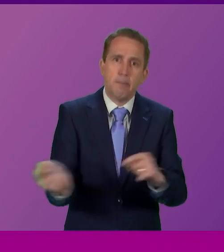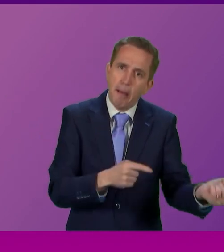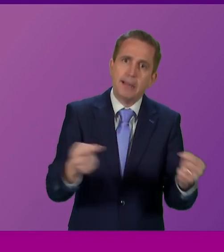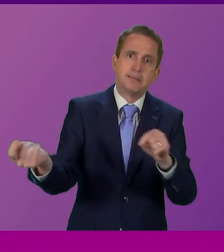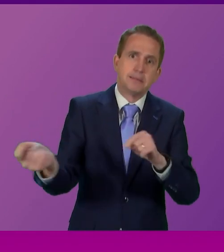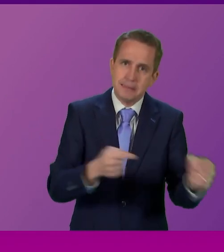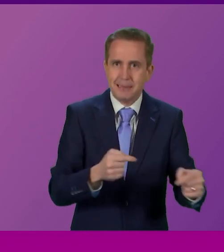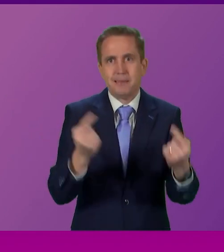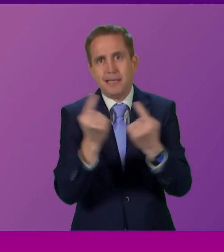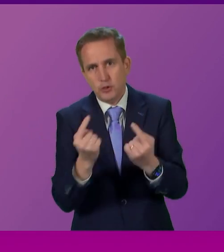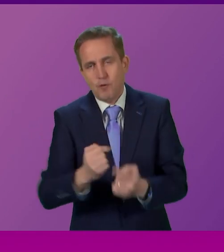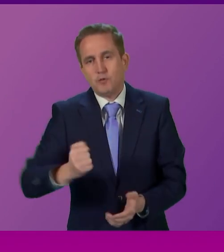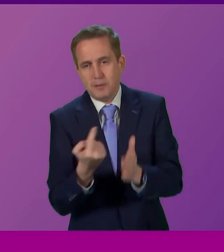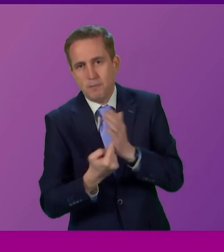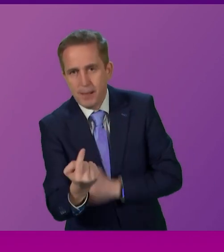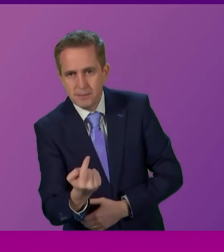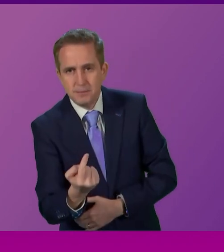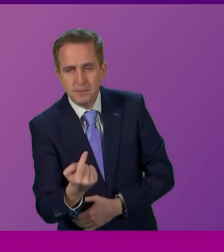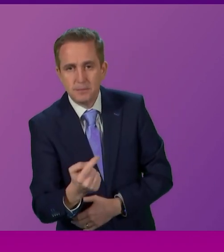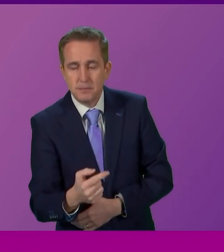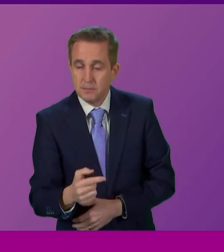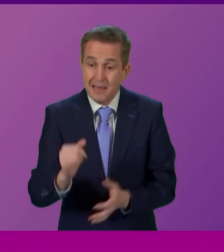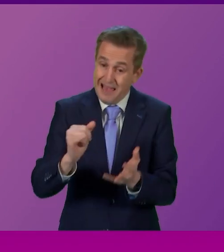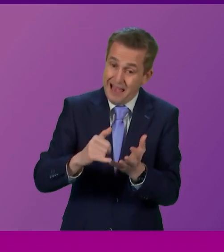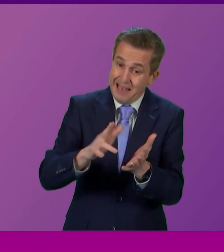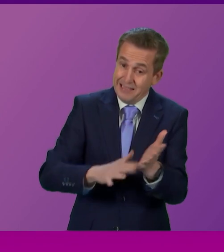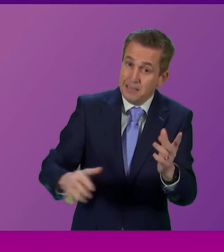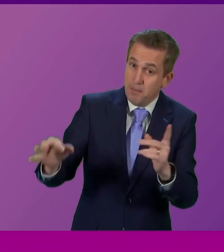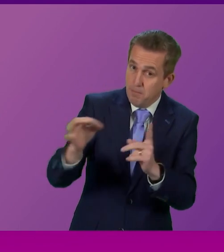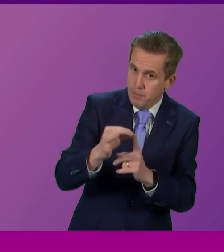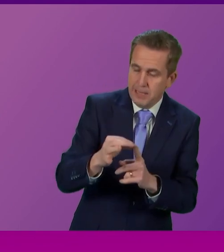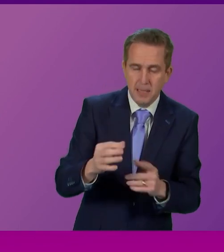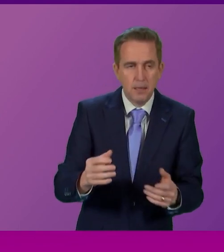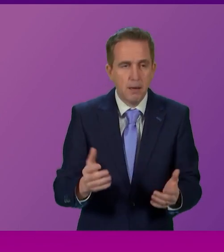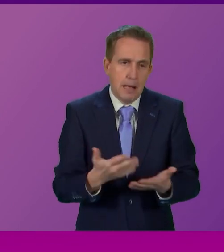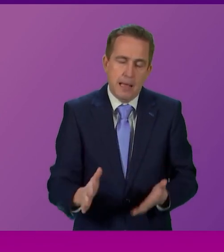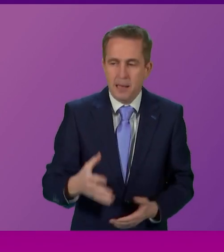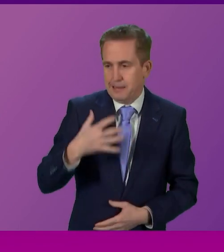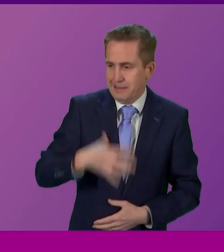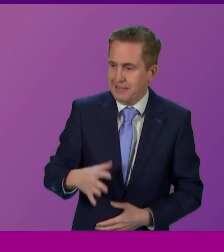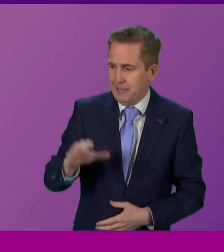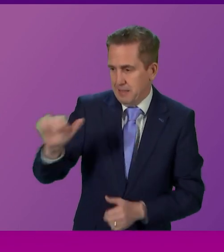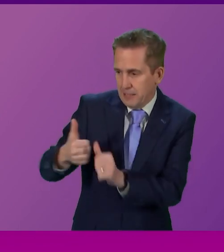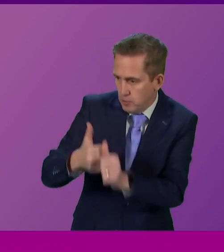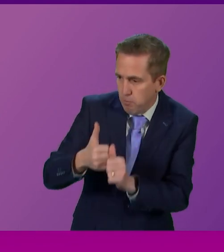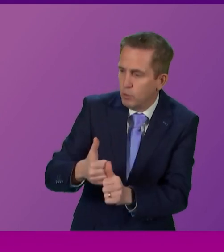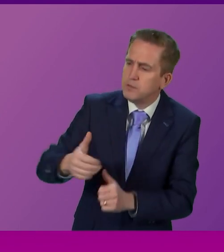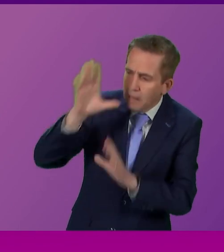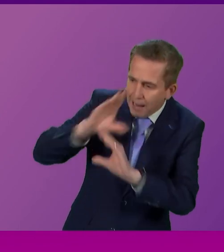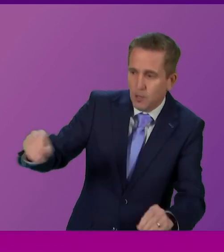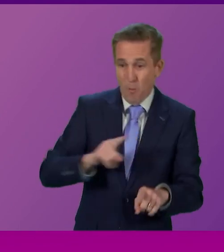this issue. It may be that the SNP needs to give its hardcore supporters some red meat to keep them happy.